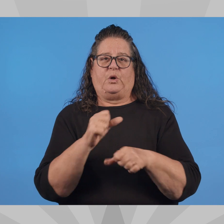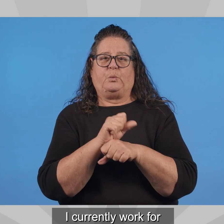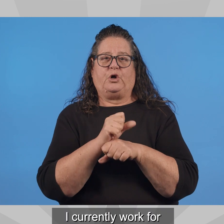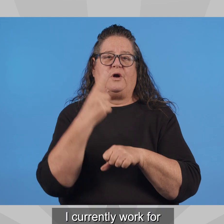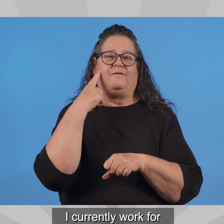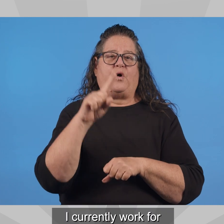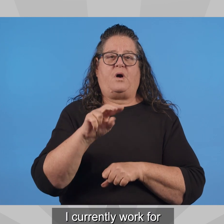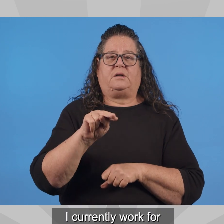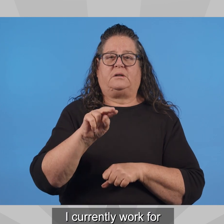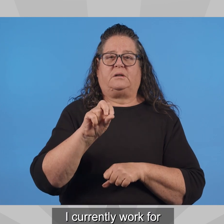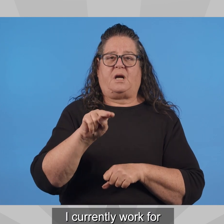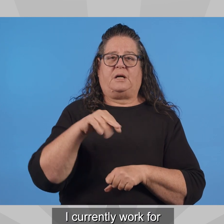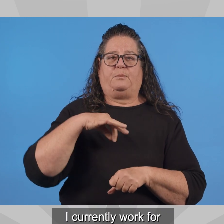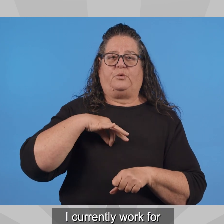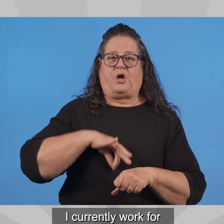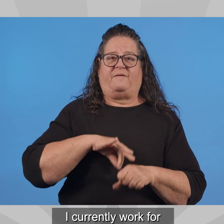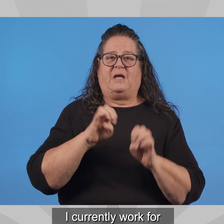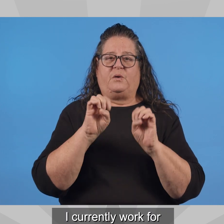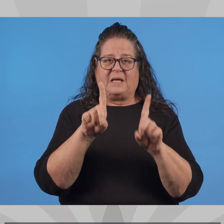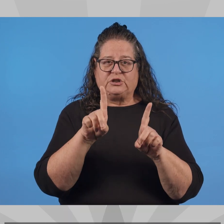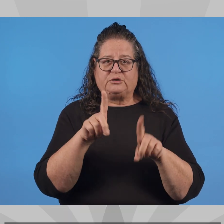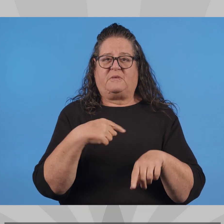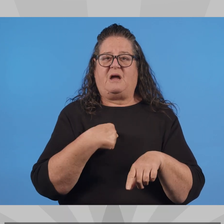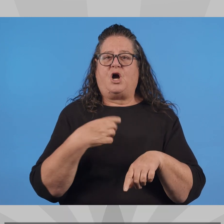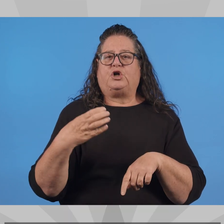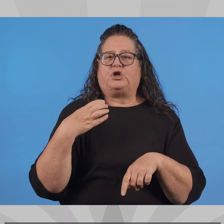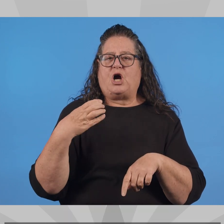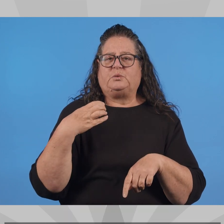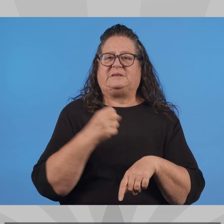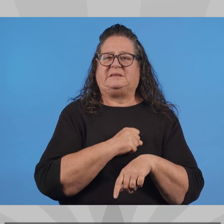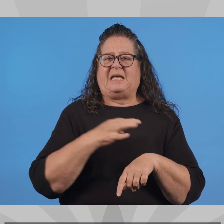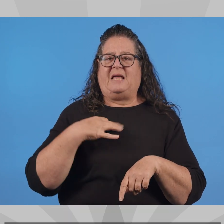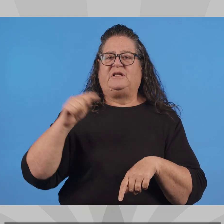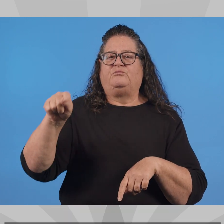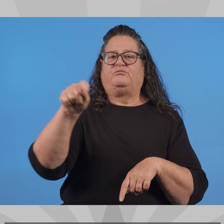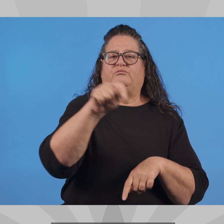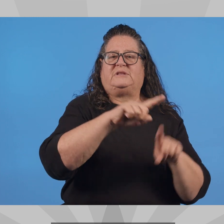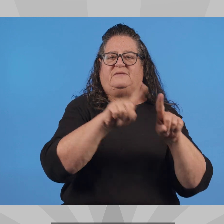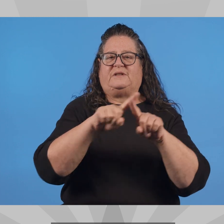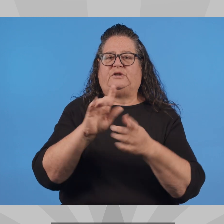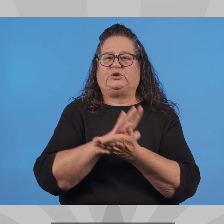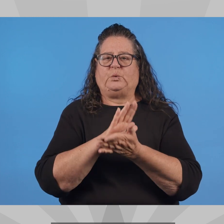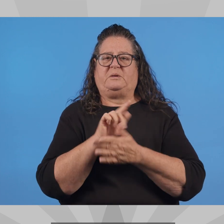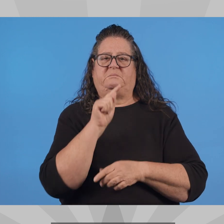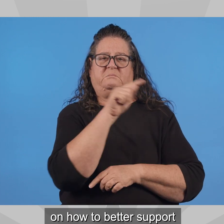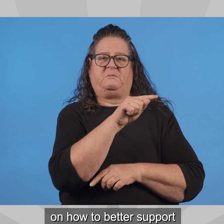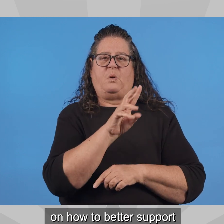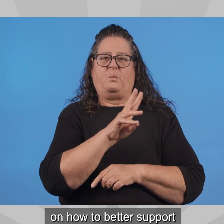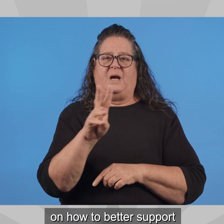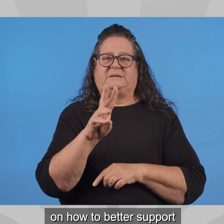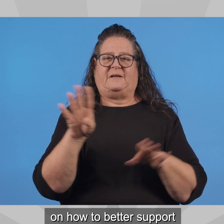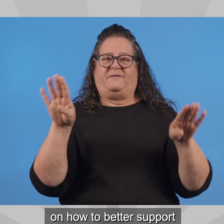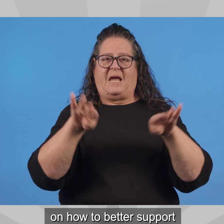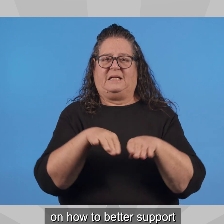I currently work for an education nonprofit where I coach staff from multiple schools across the West Valley on